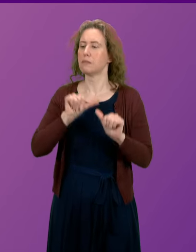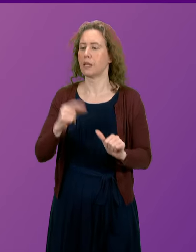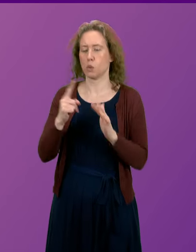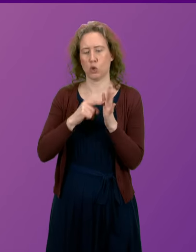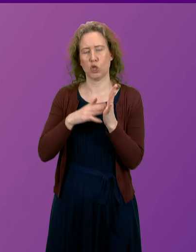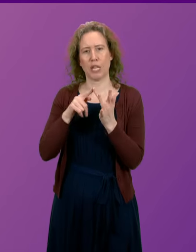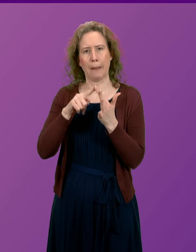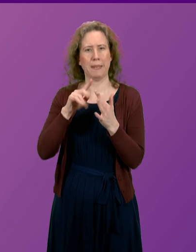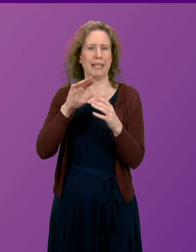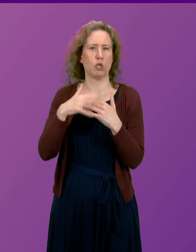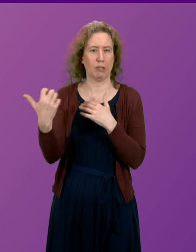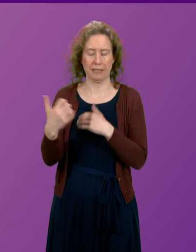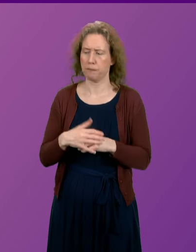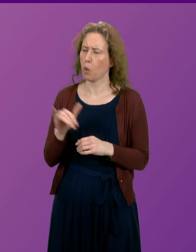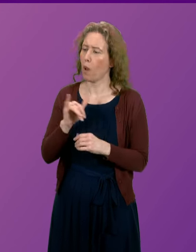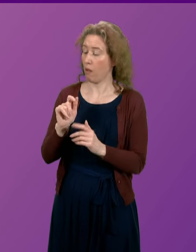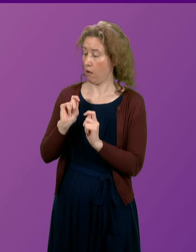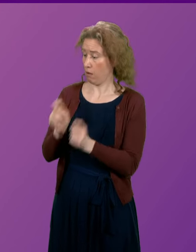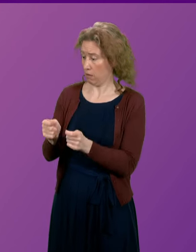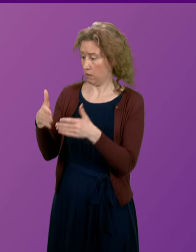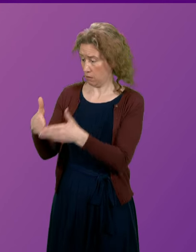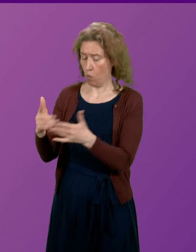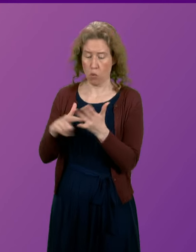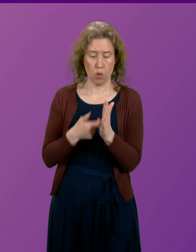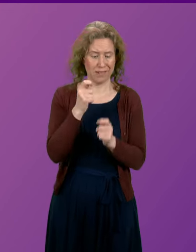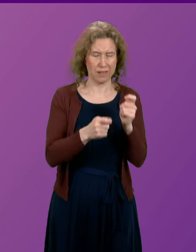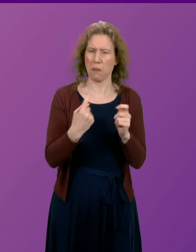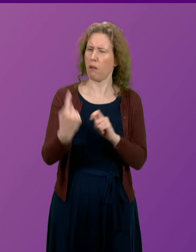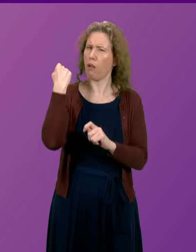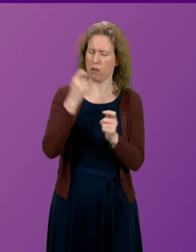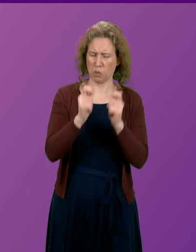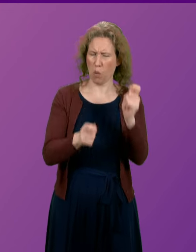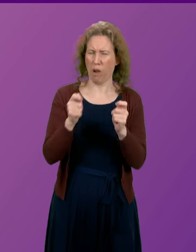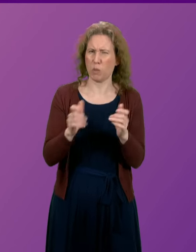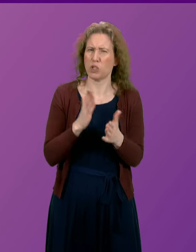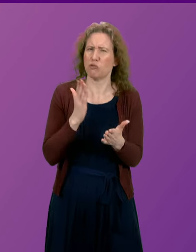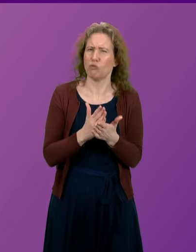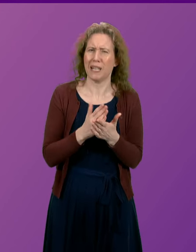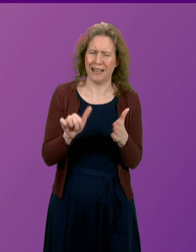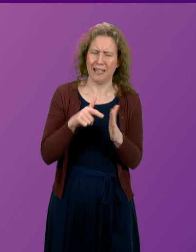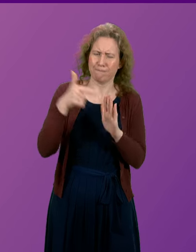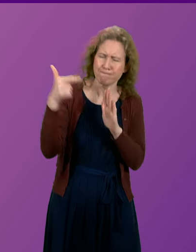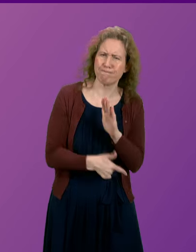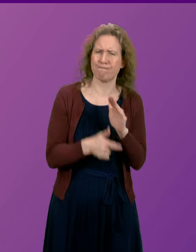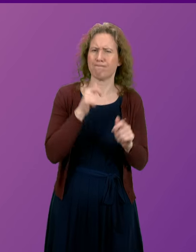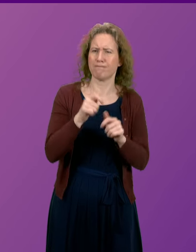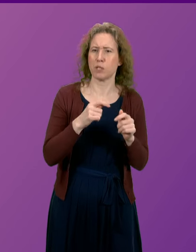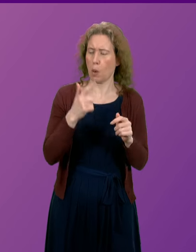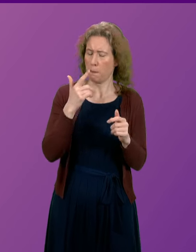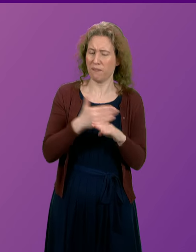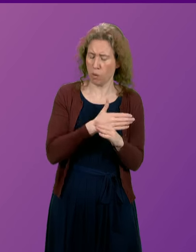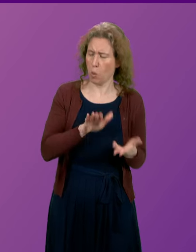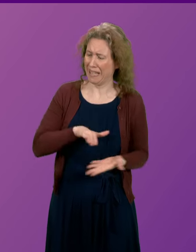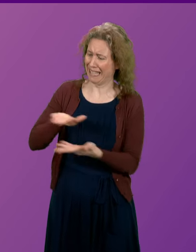Whether it's a direct award or a tender, the last tender process was little more than a beauty parade with an inevitable outcome. So before we hand it on a plight to